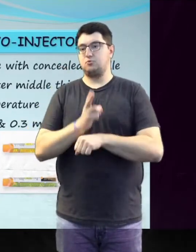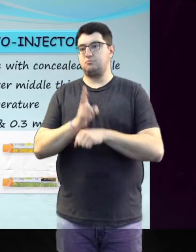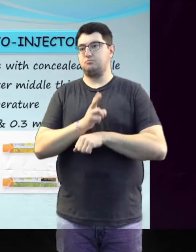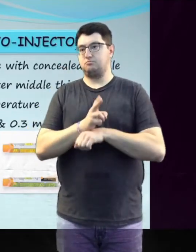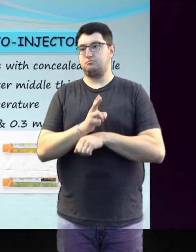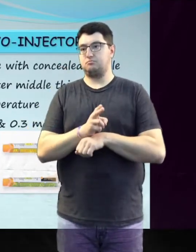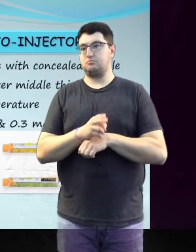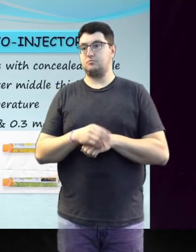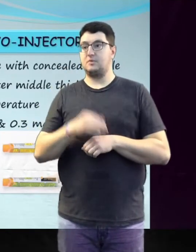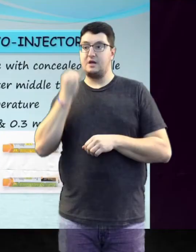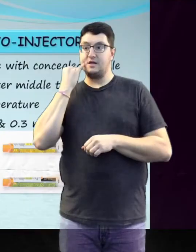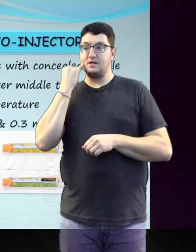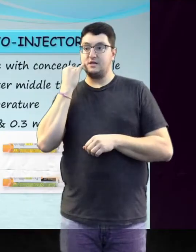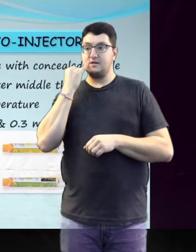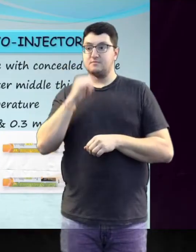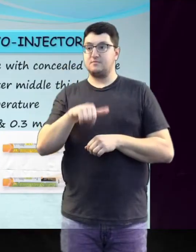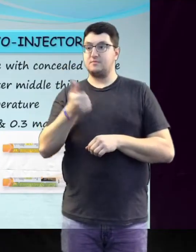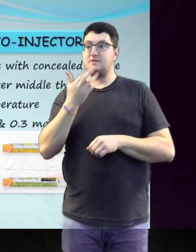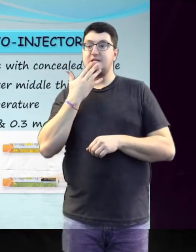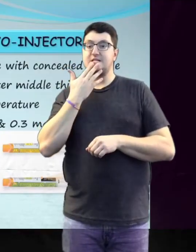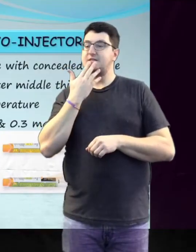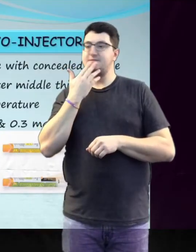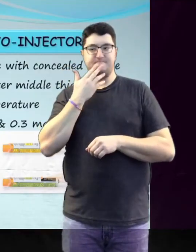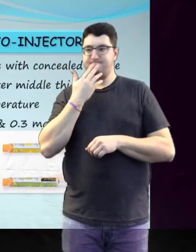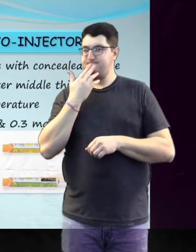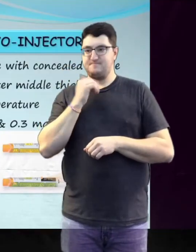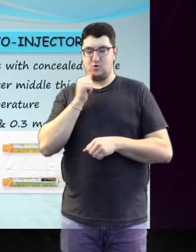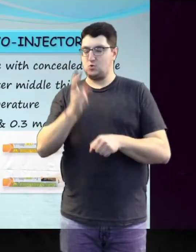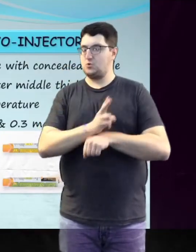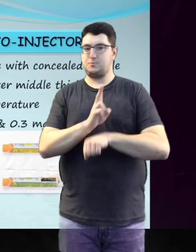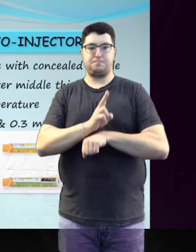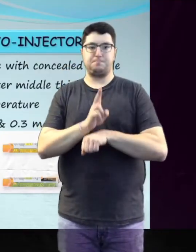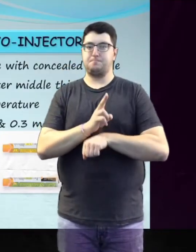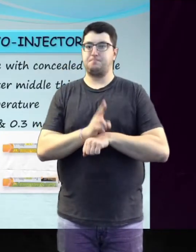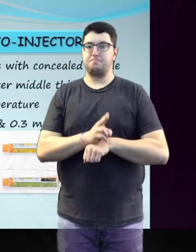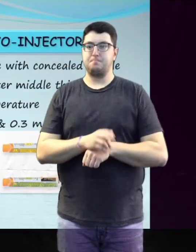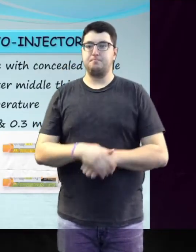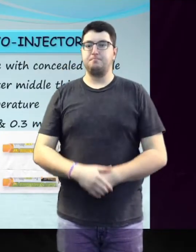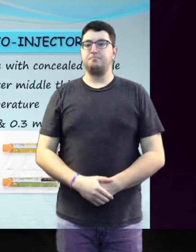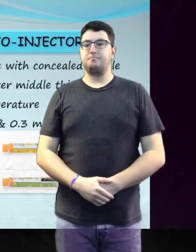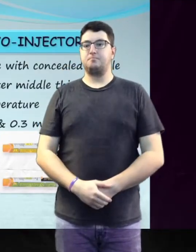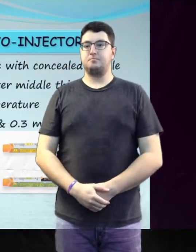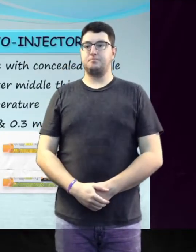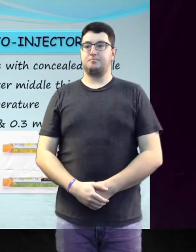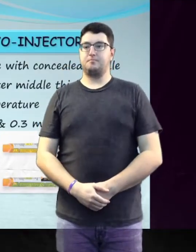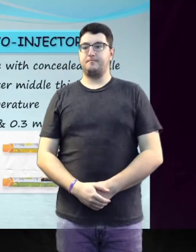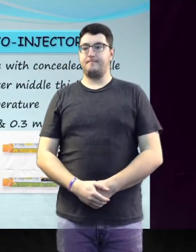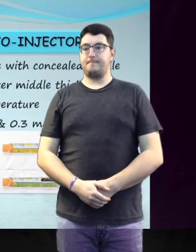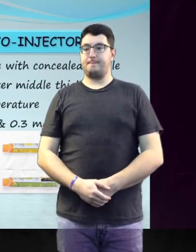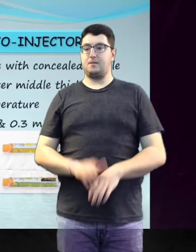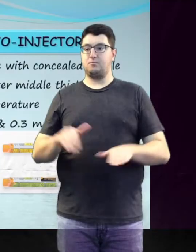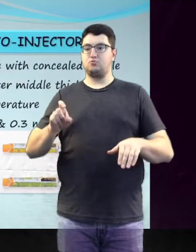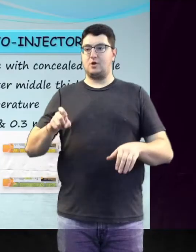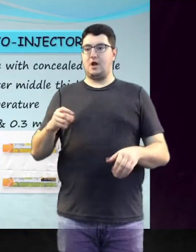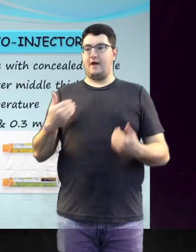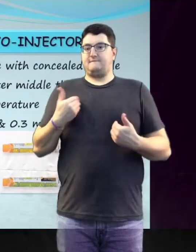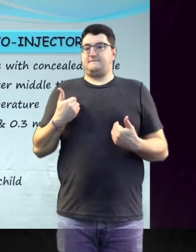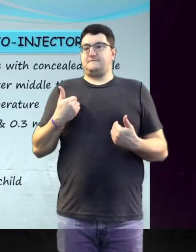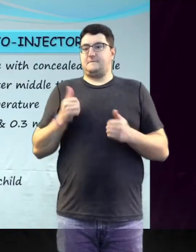autoinjector if the epinephrine is clear and colourless. It is recommended that the child carry their